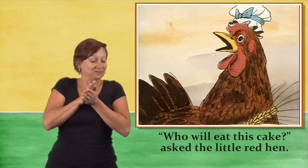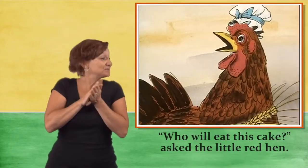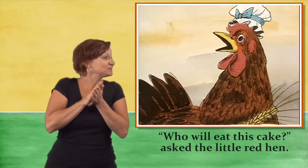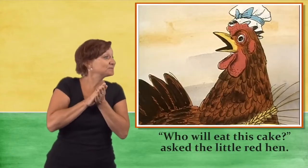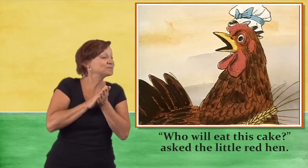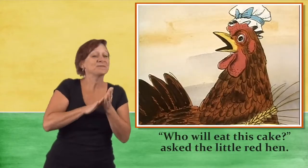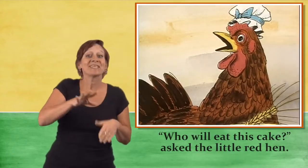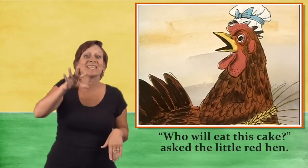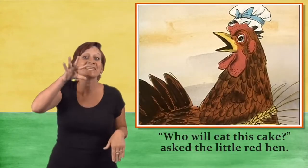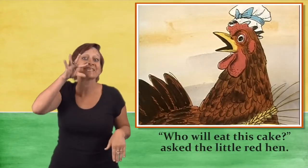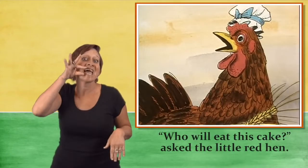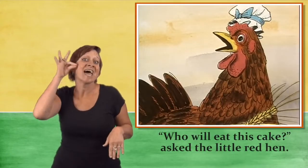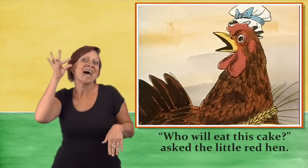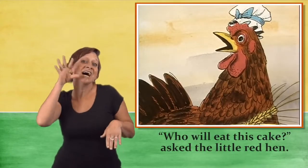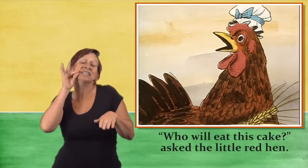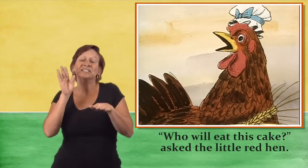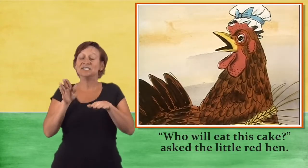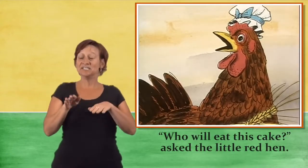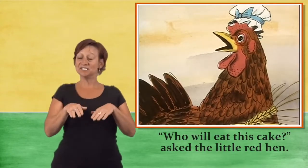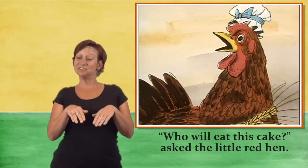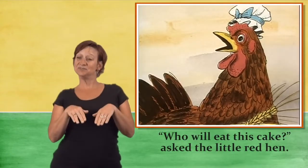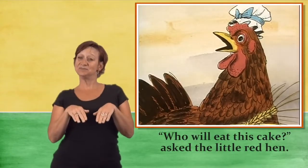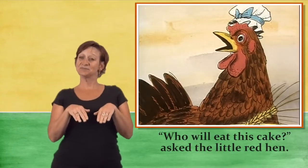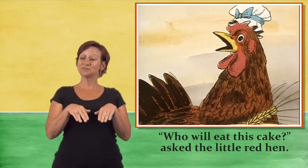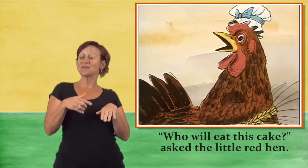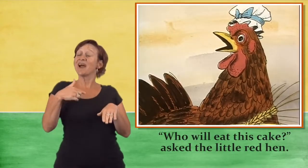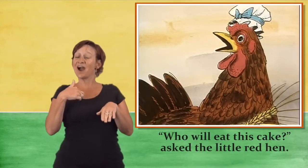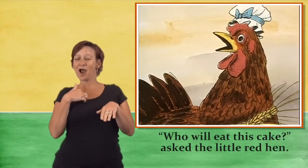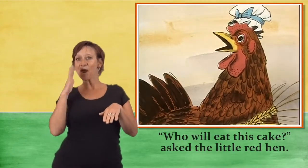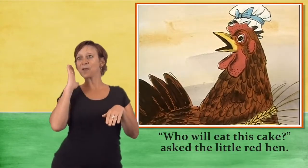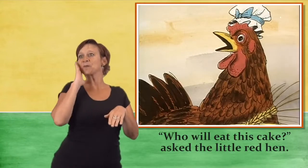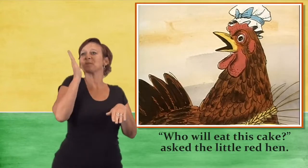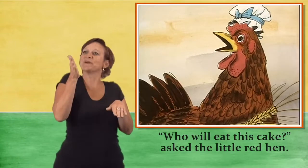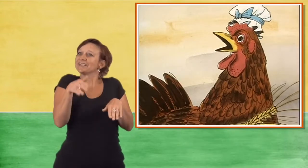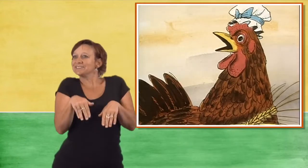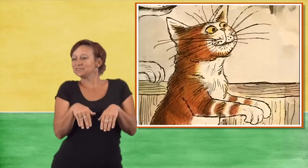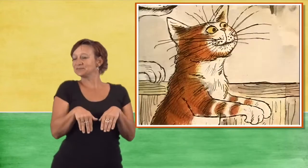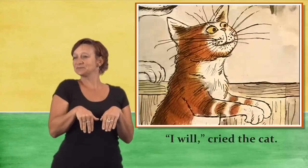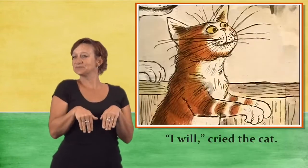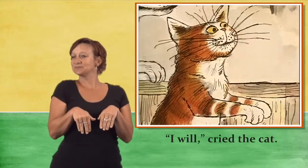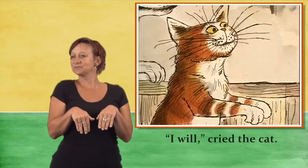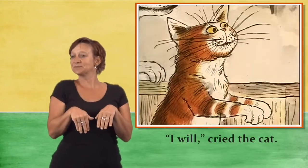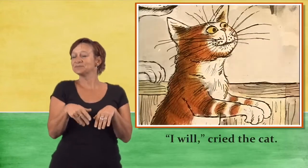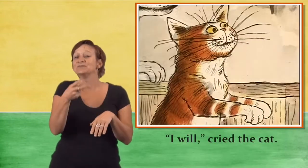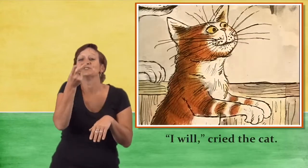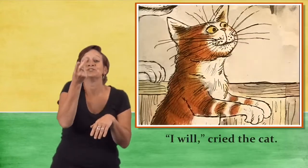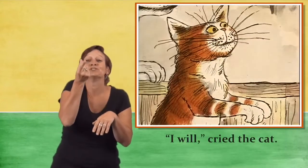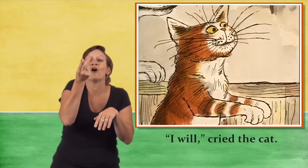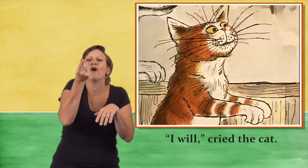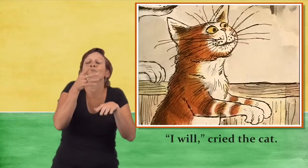eat this cake, asked the little red hen. I will, cried the cat.